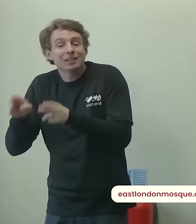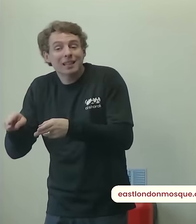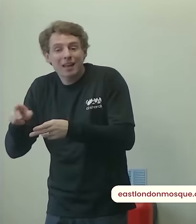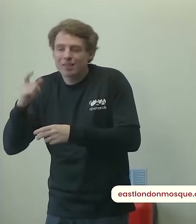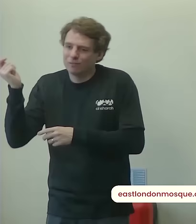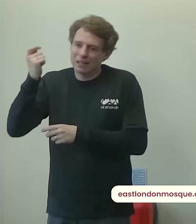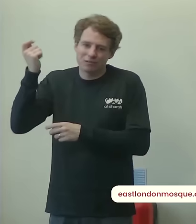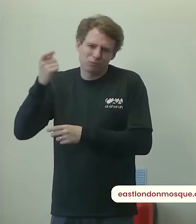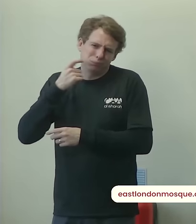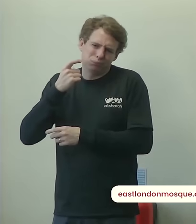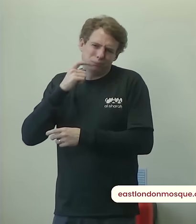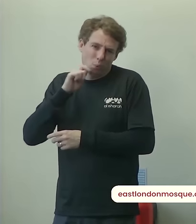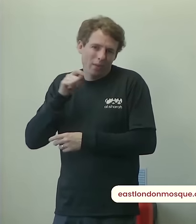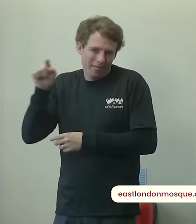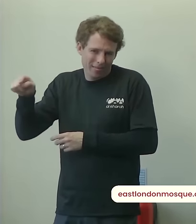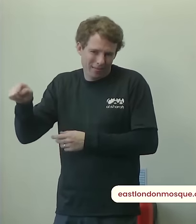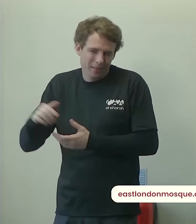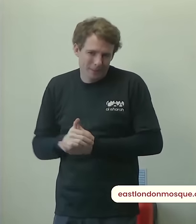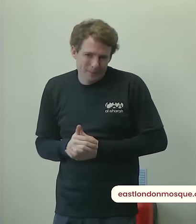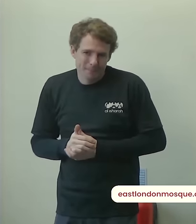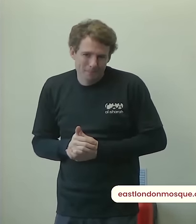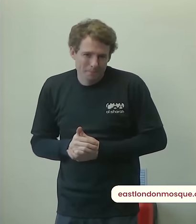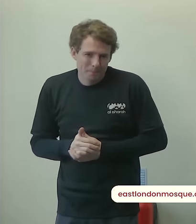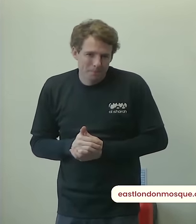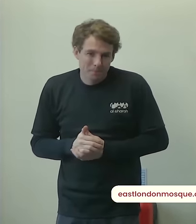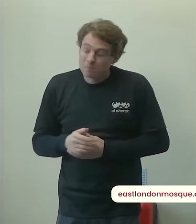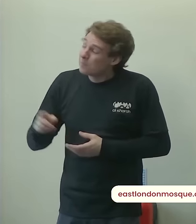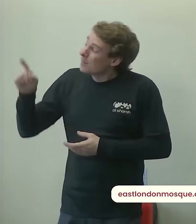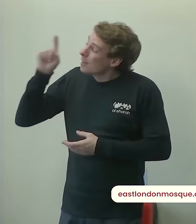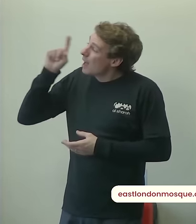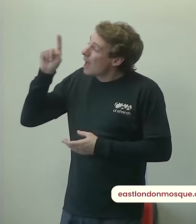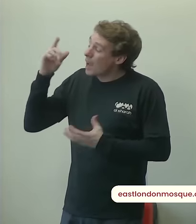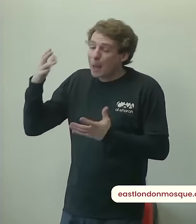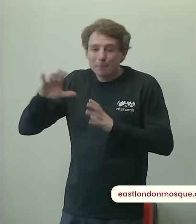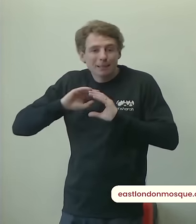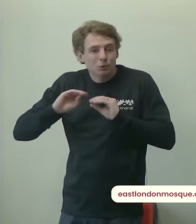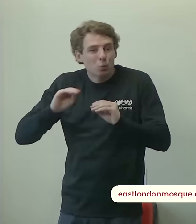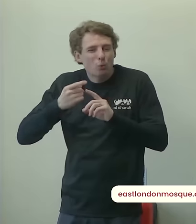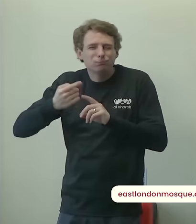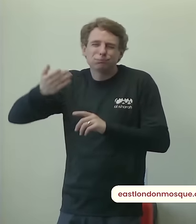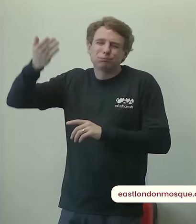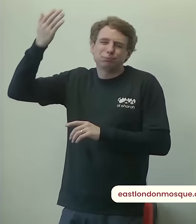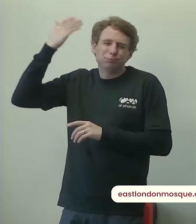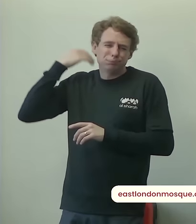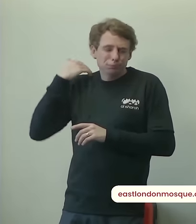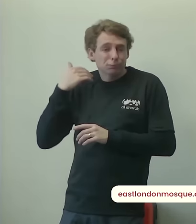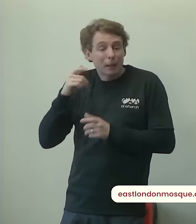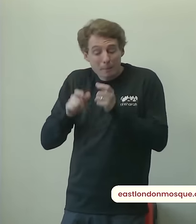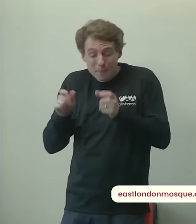time of war allah almighty taught the believers that look if there is this particular war